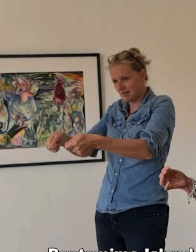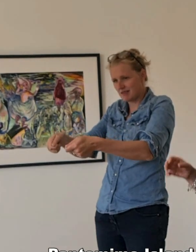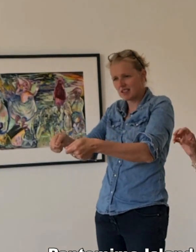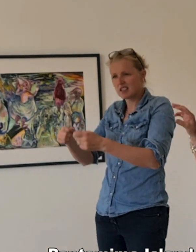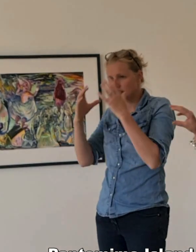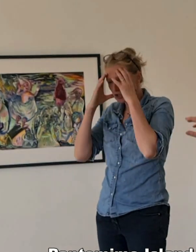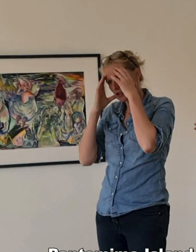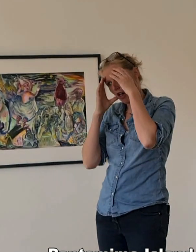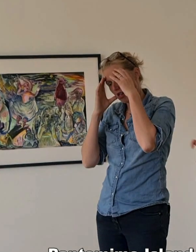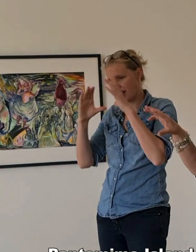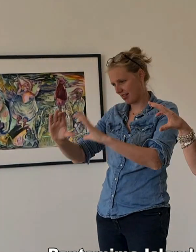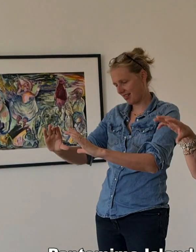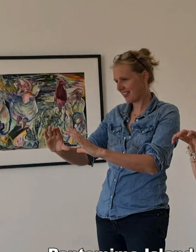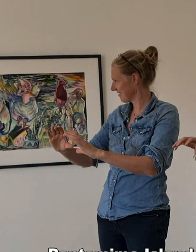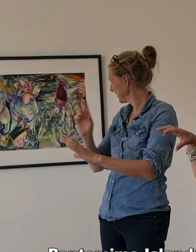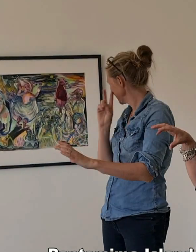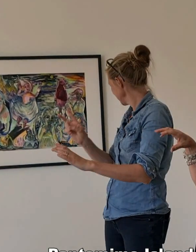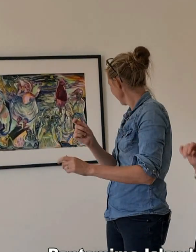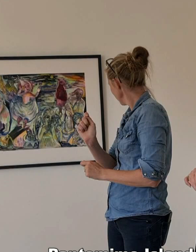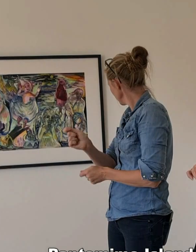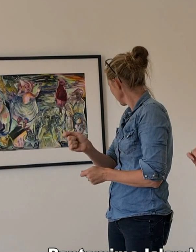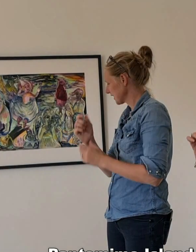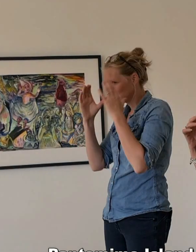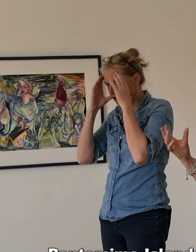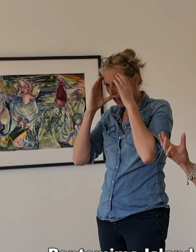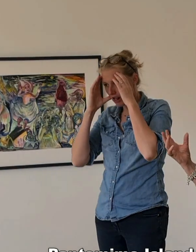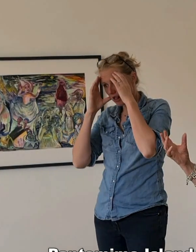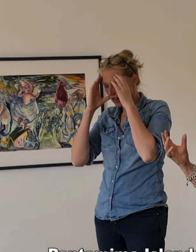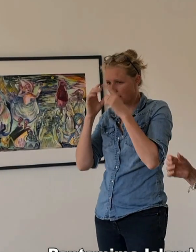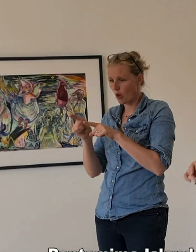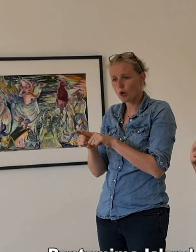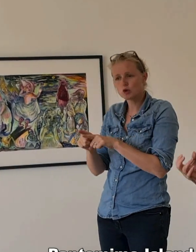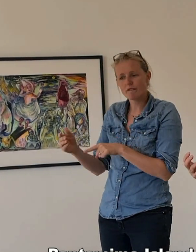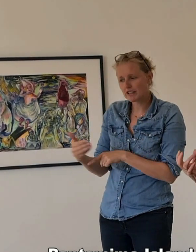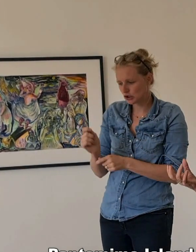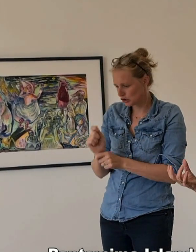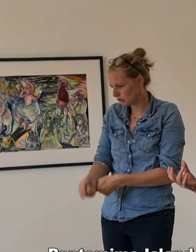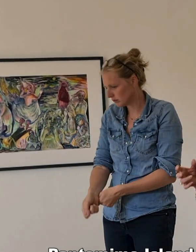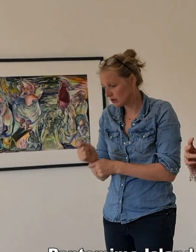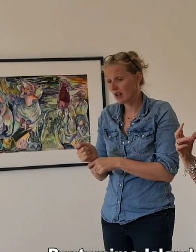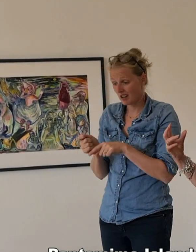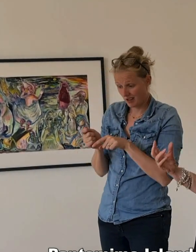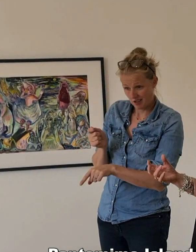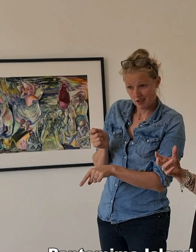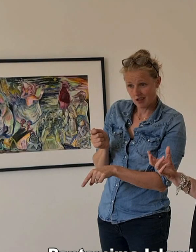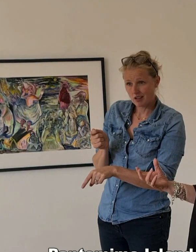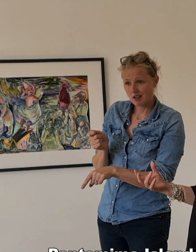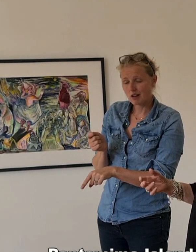that you'll find in the fish as well. These all symbolise what the trade used to be.